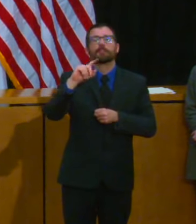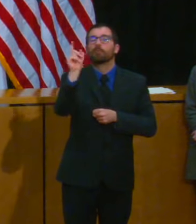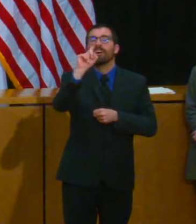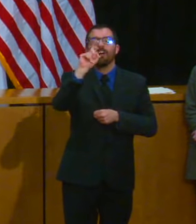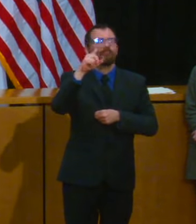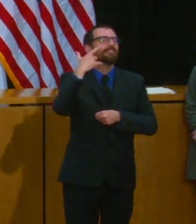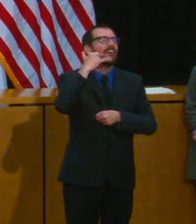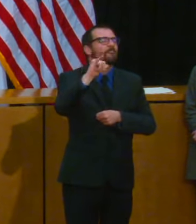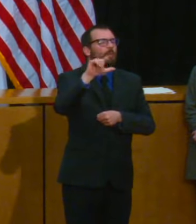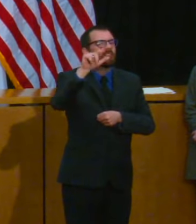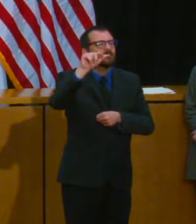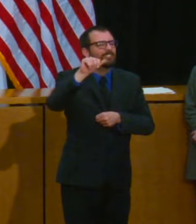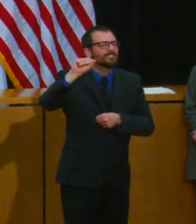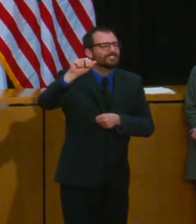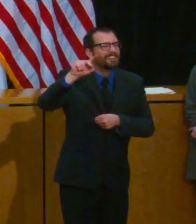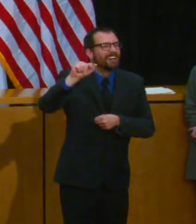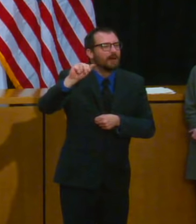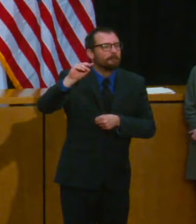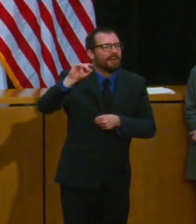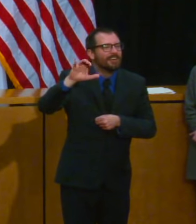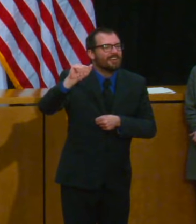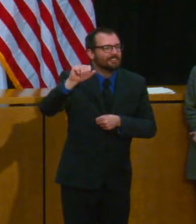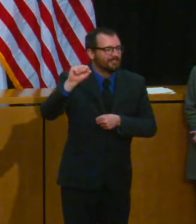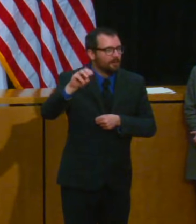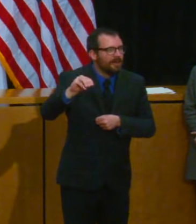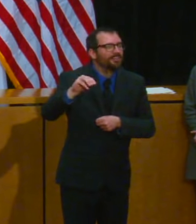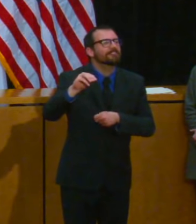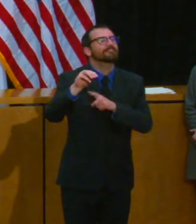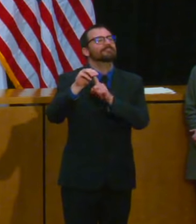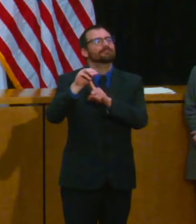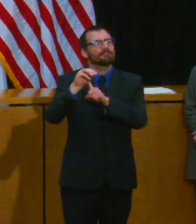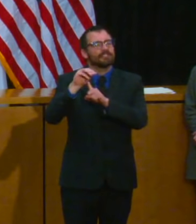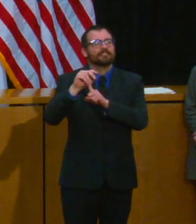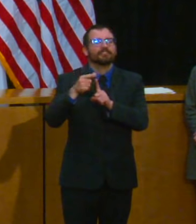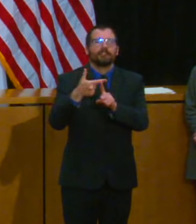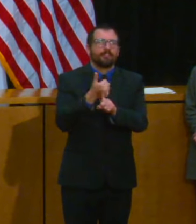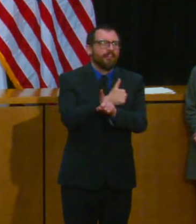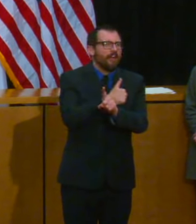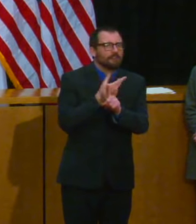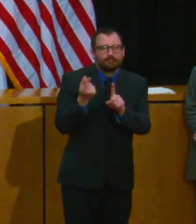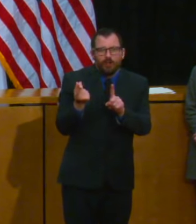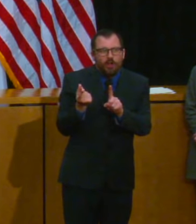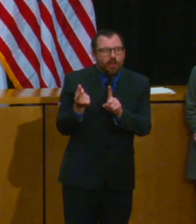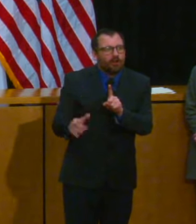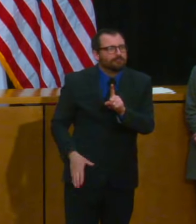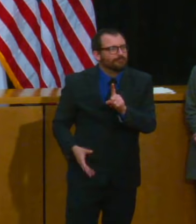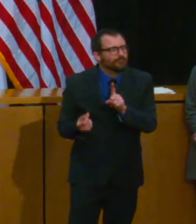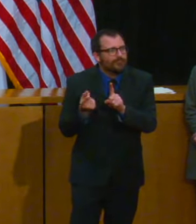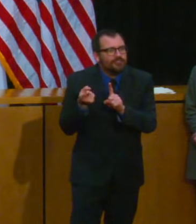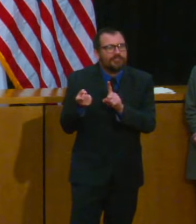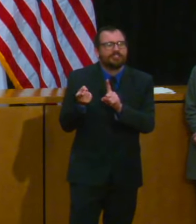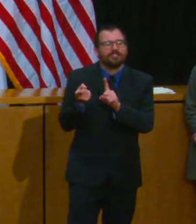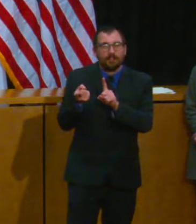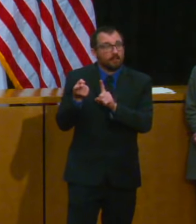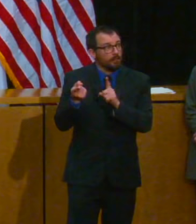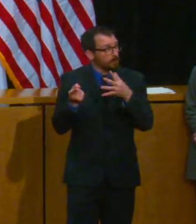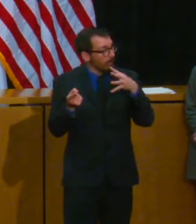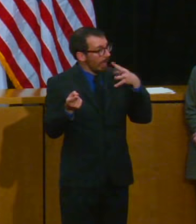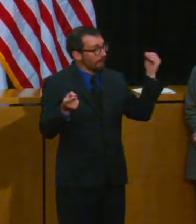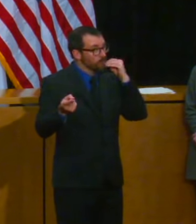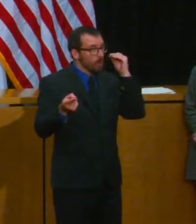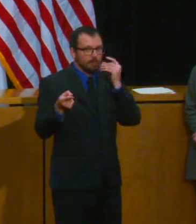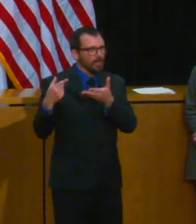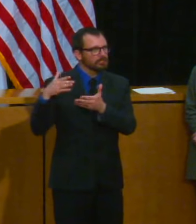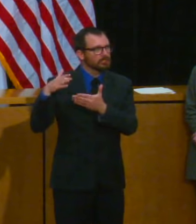from a from a pound they love the dog but every time they left the apartment to go to work the dog would start barking and it would bark until they came home